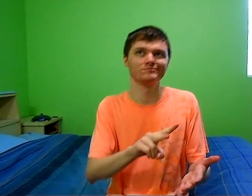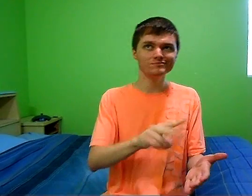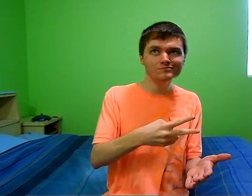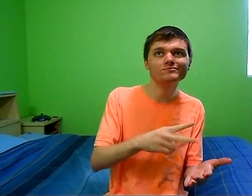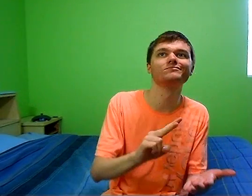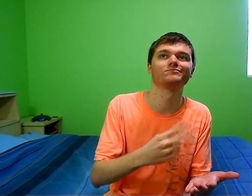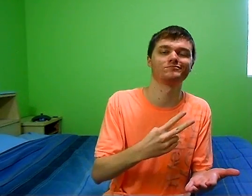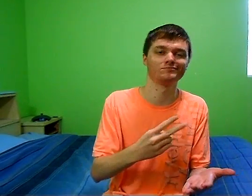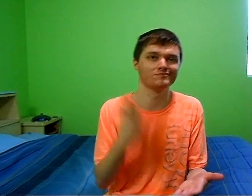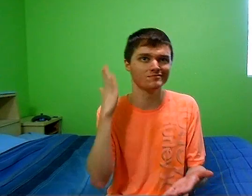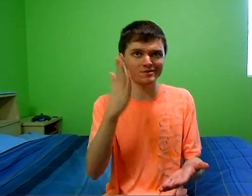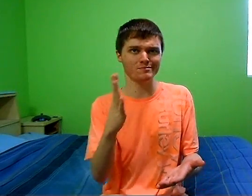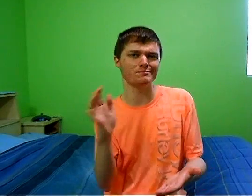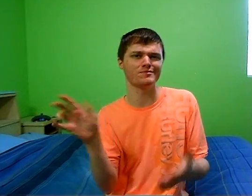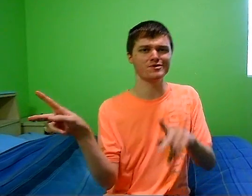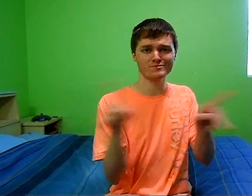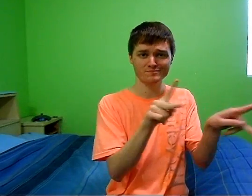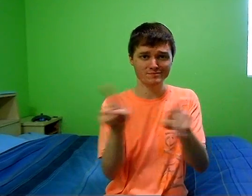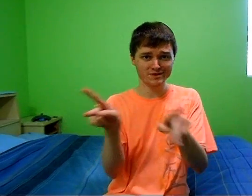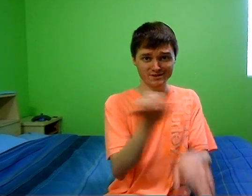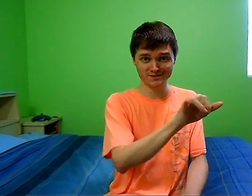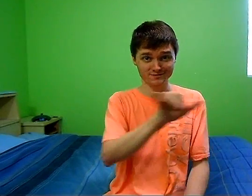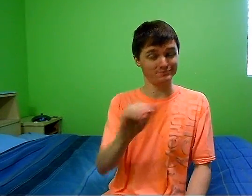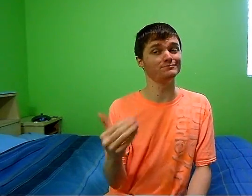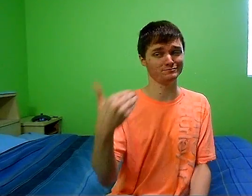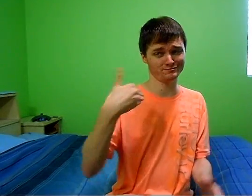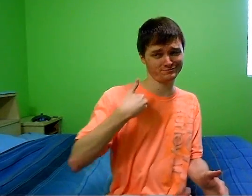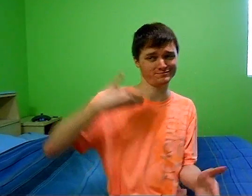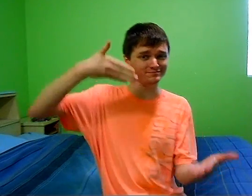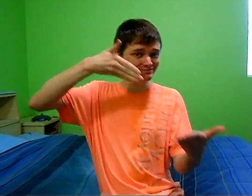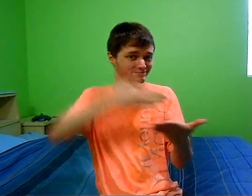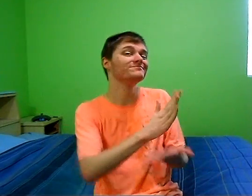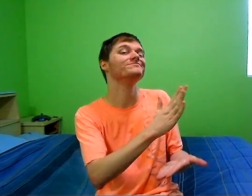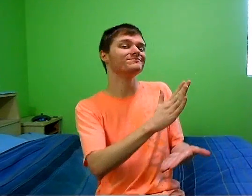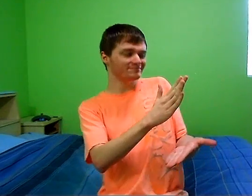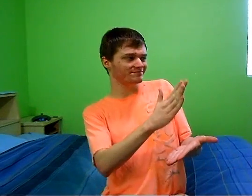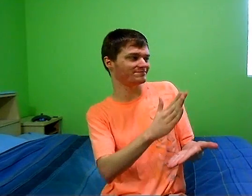I'm gonna party like it's my civil rights